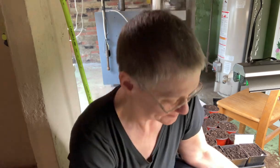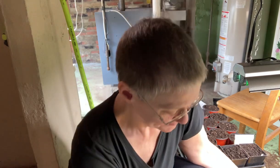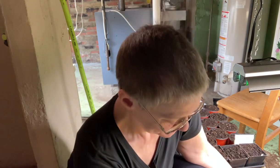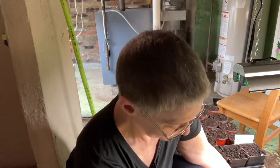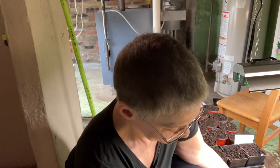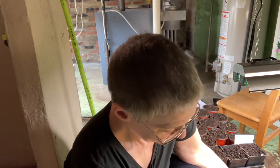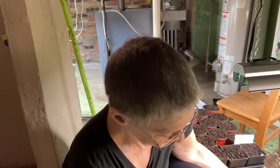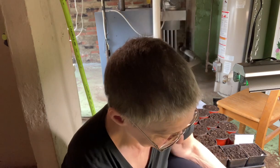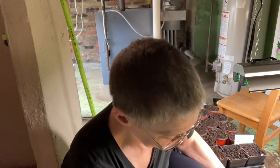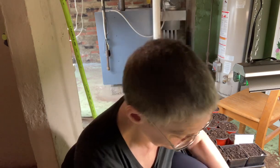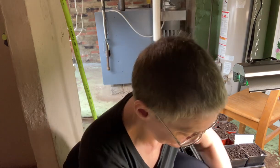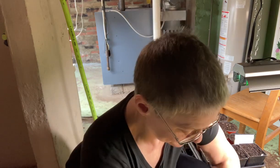variety